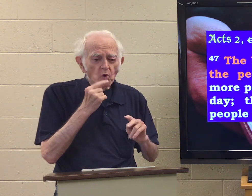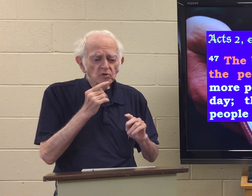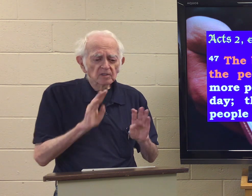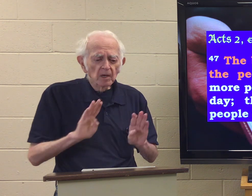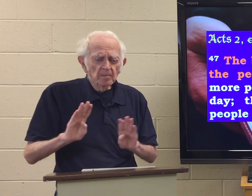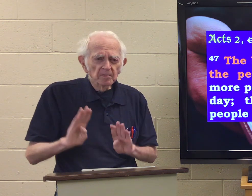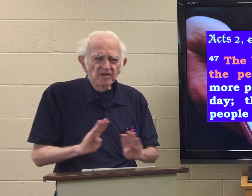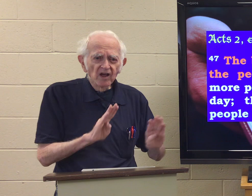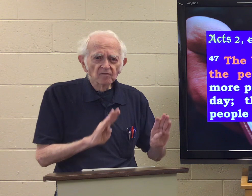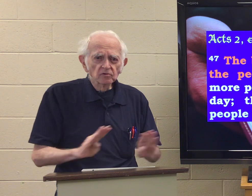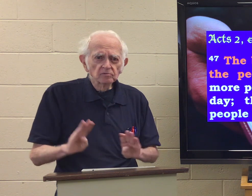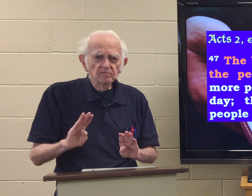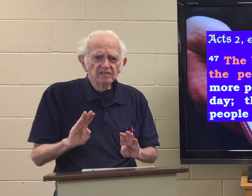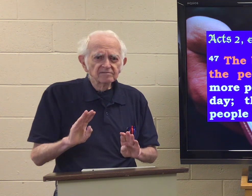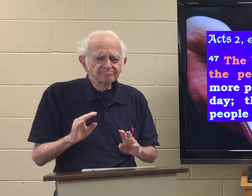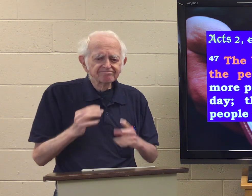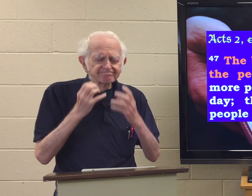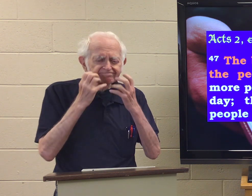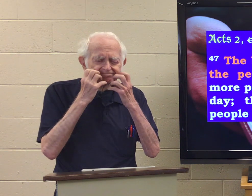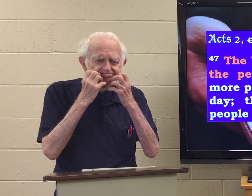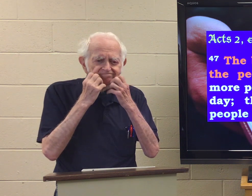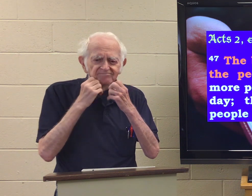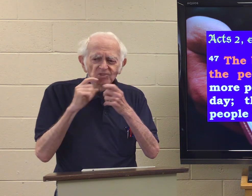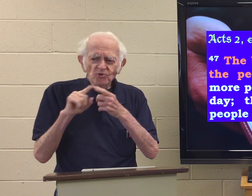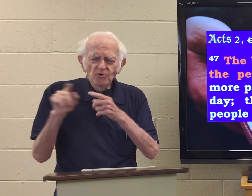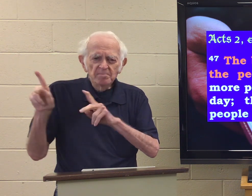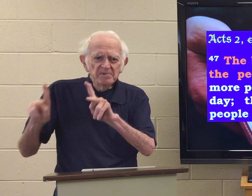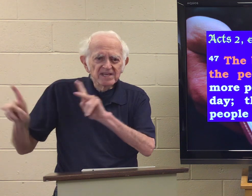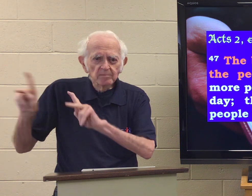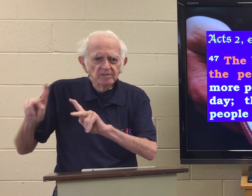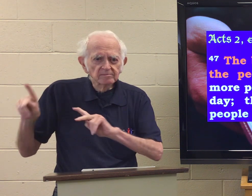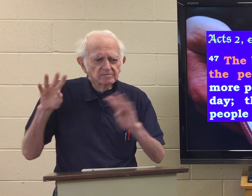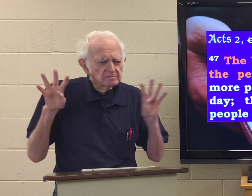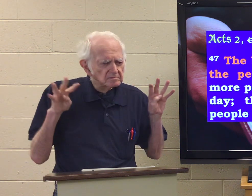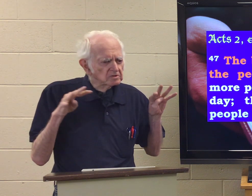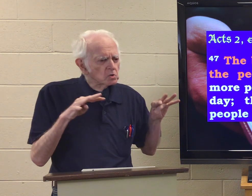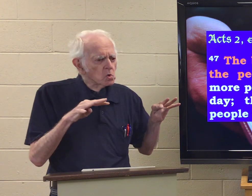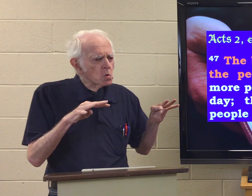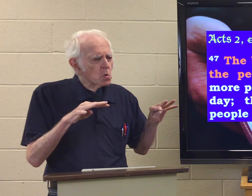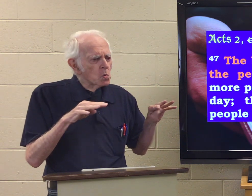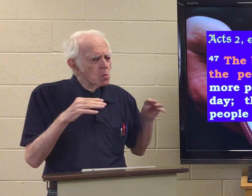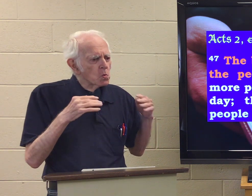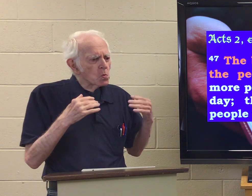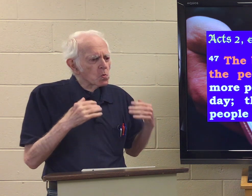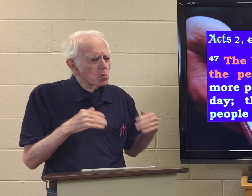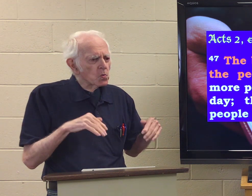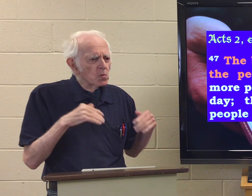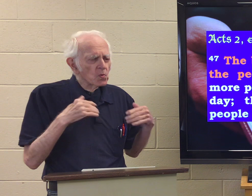People who behave to cherish the other people.